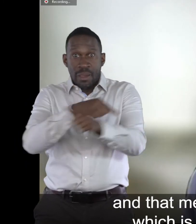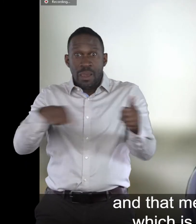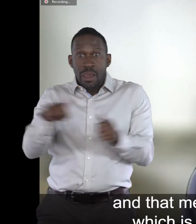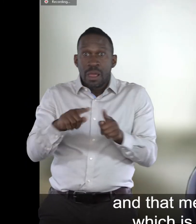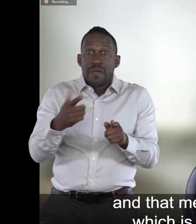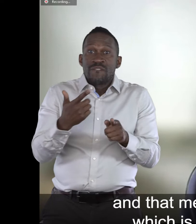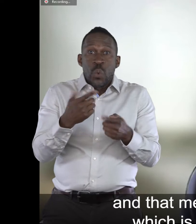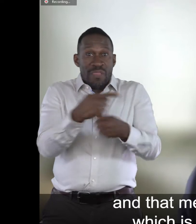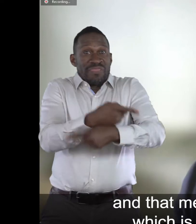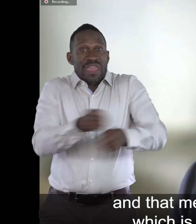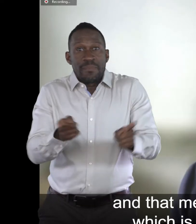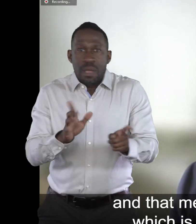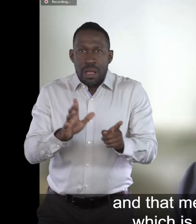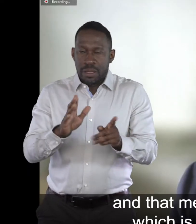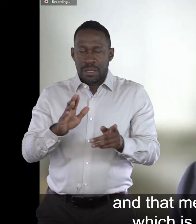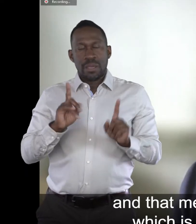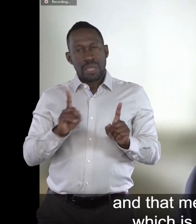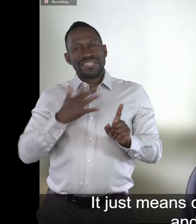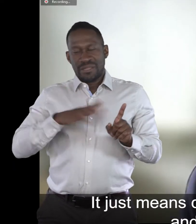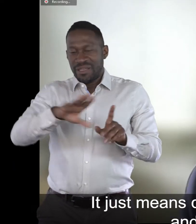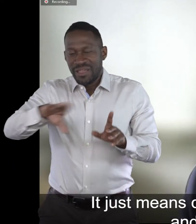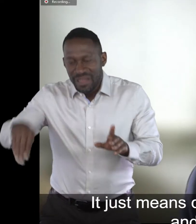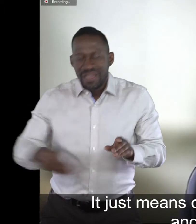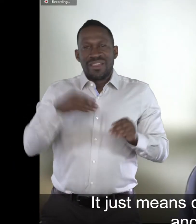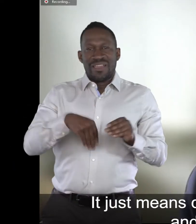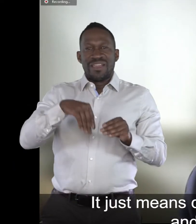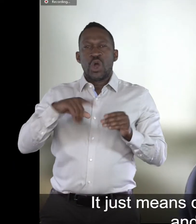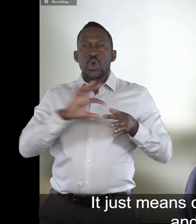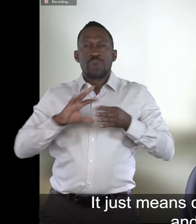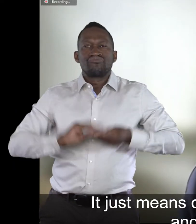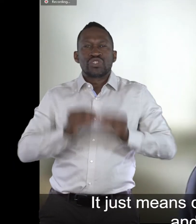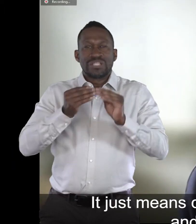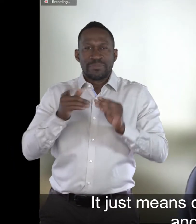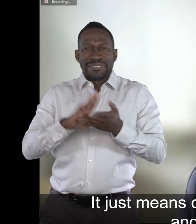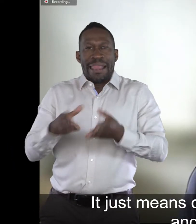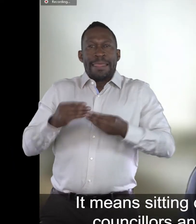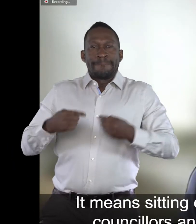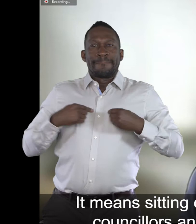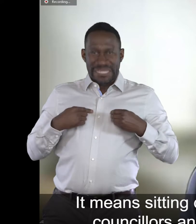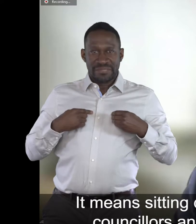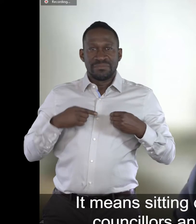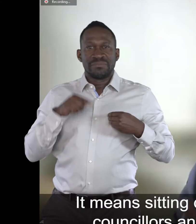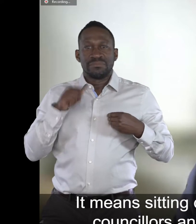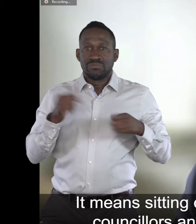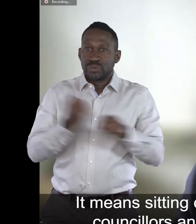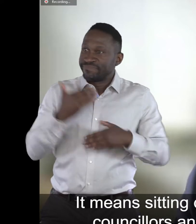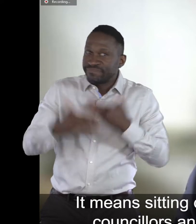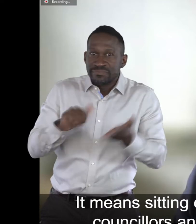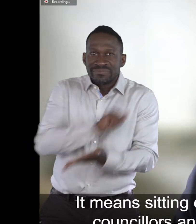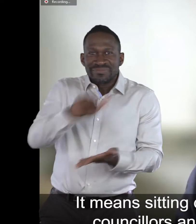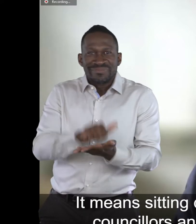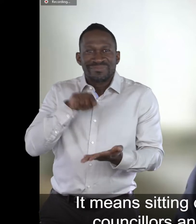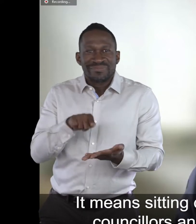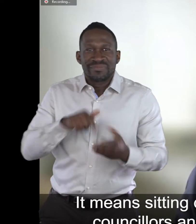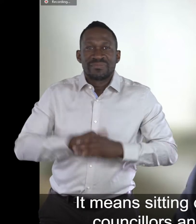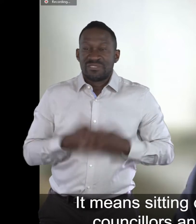co-production which is a technical term, it just means doing things with people and not to them. It means sitting down